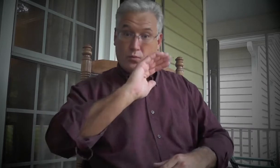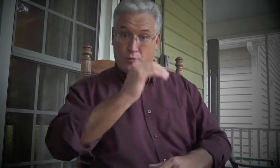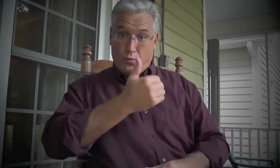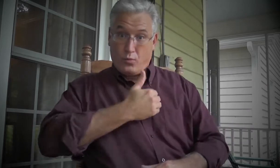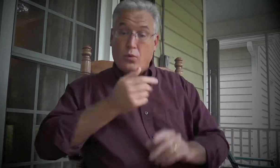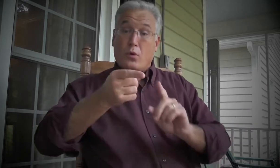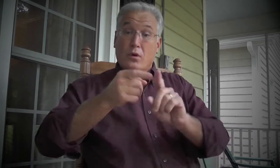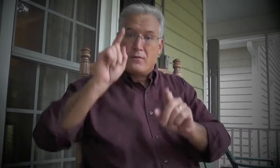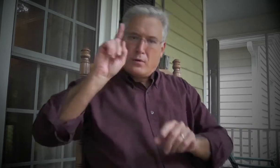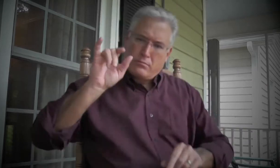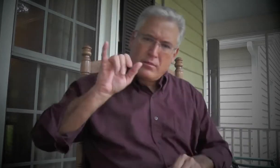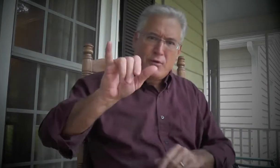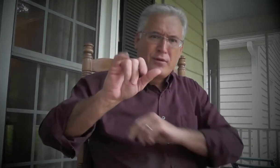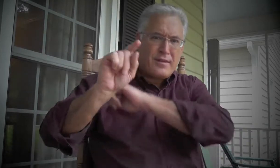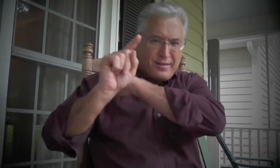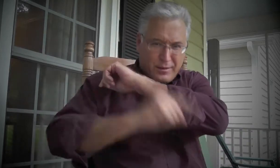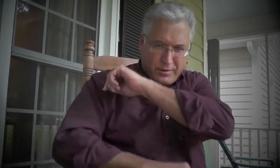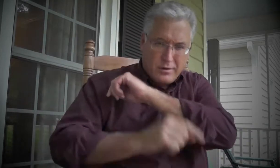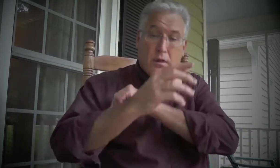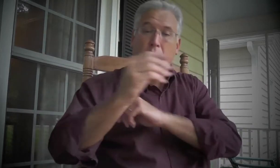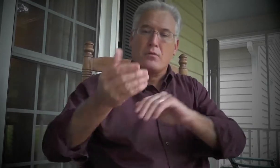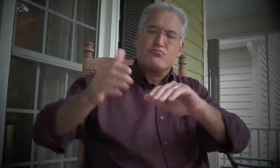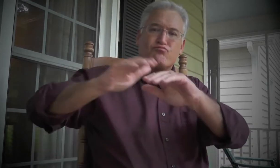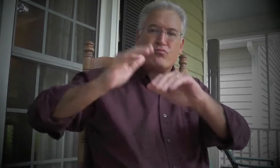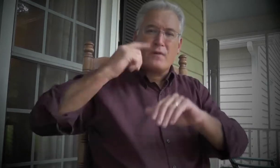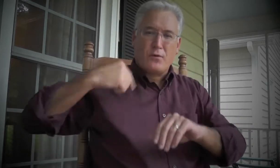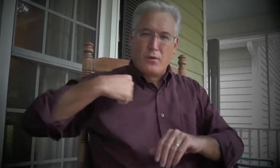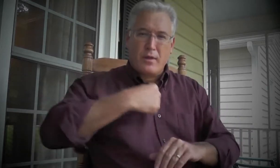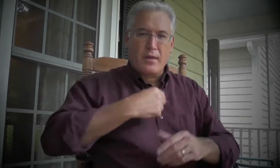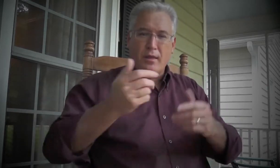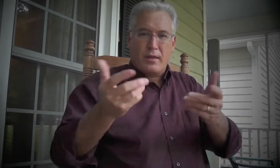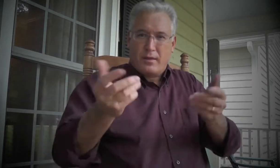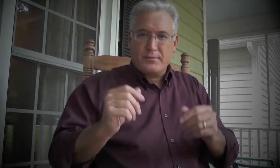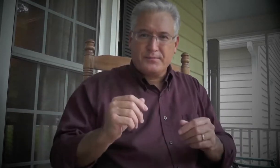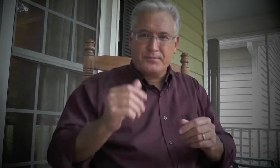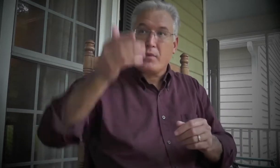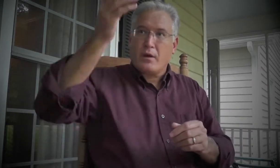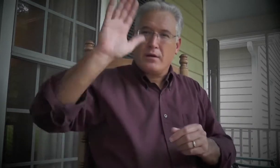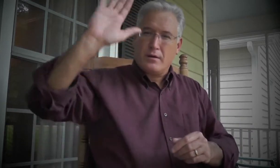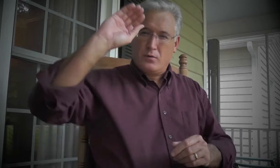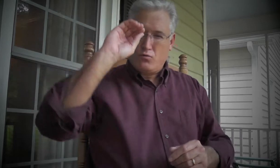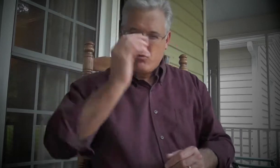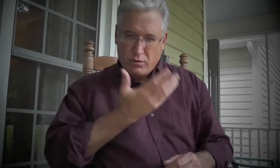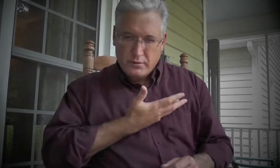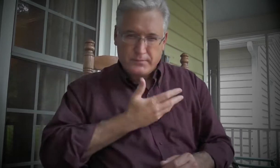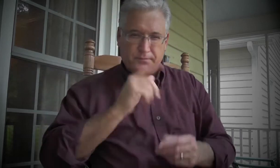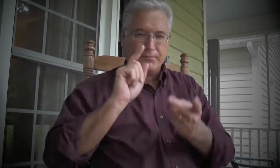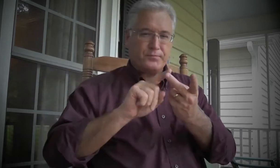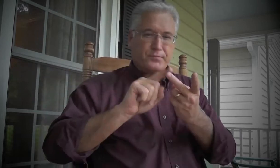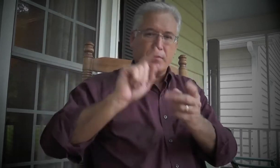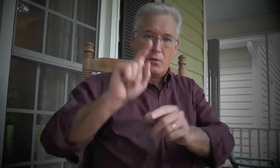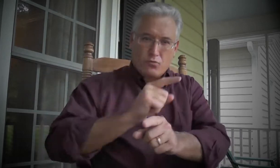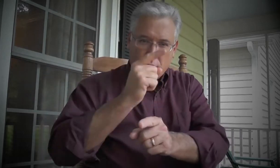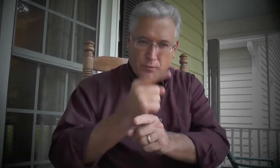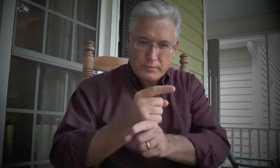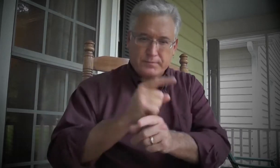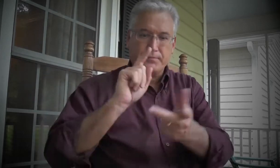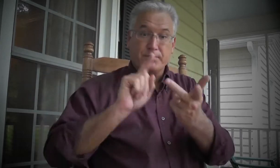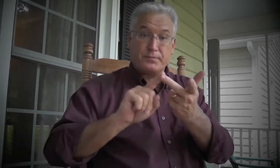body and soul, from eternal condemnation. And what did He gain for us? Well, God's grace. And secondly,